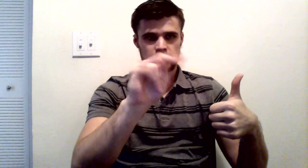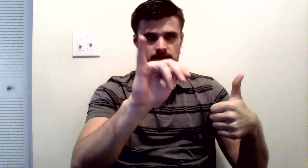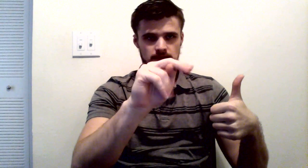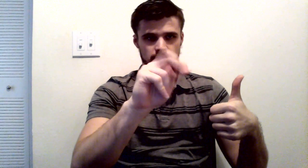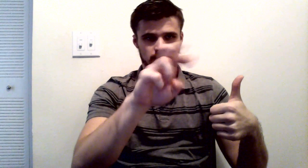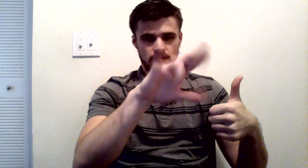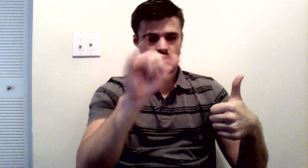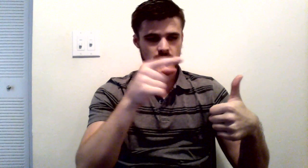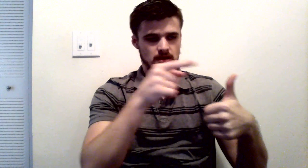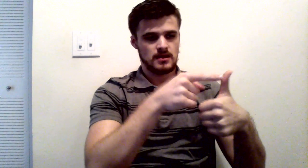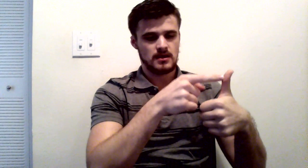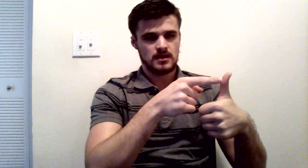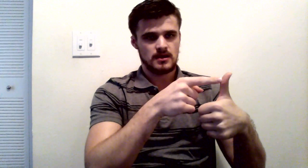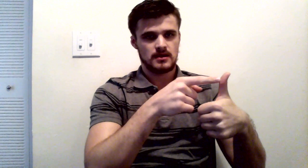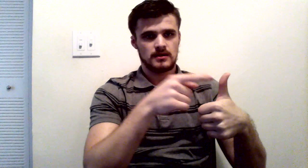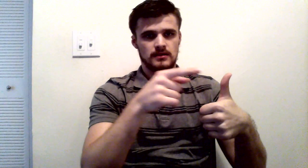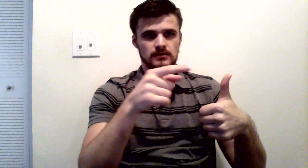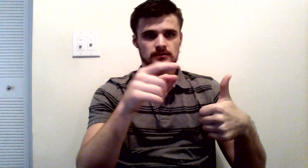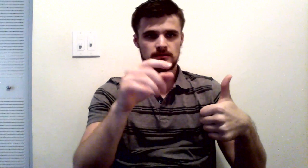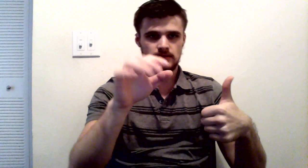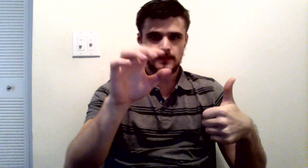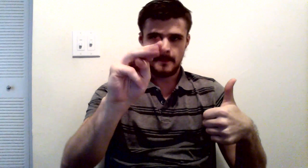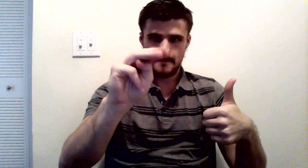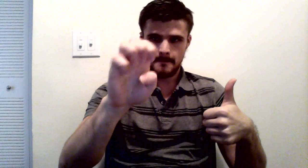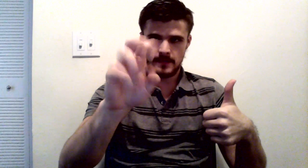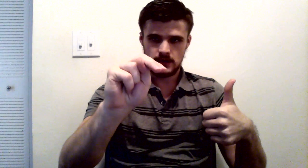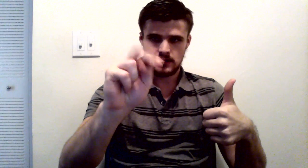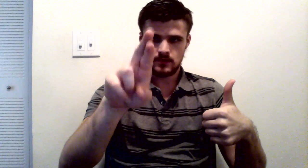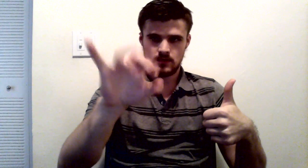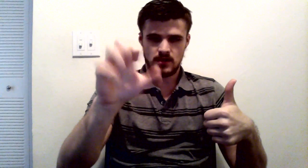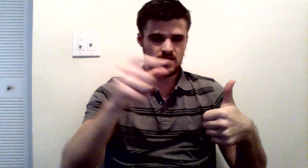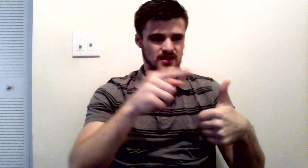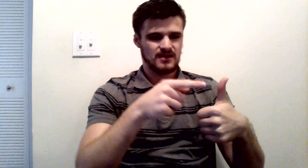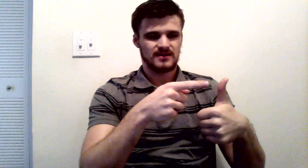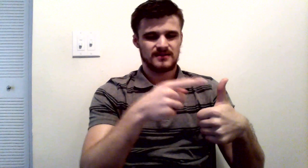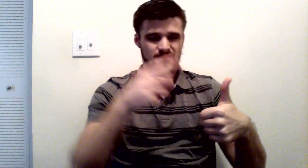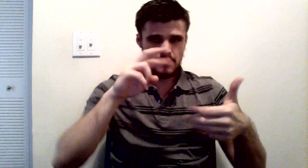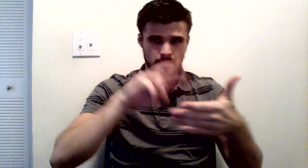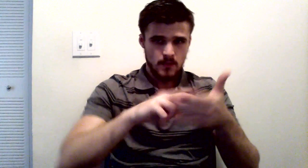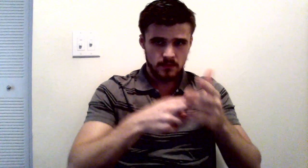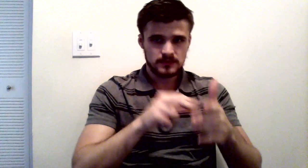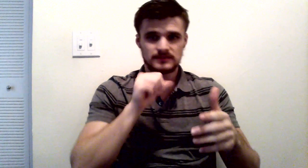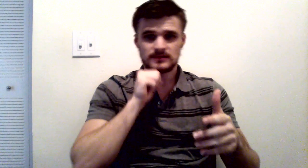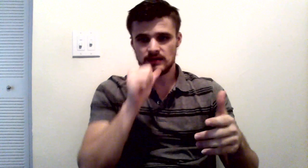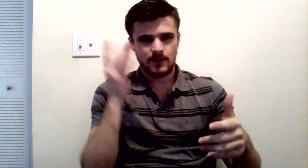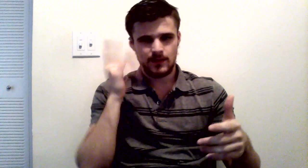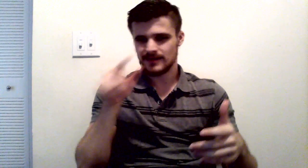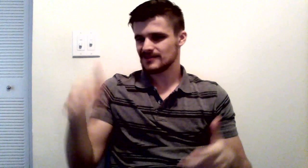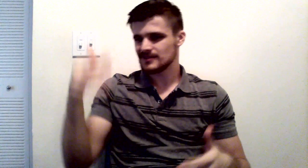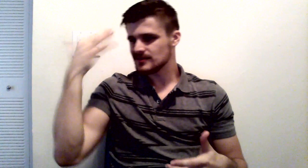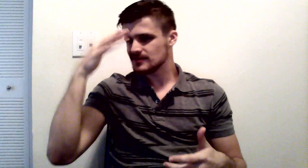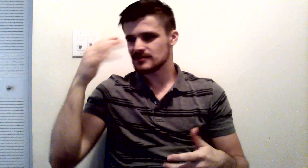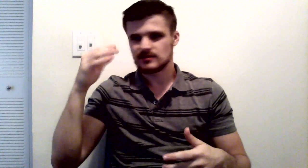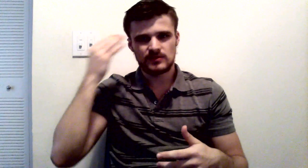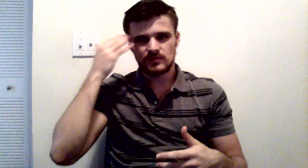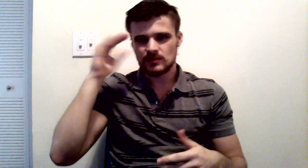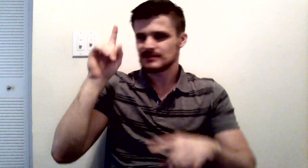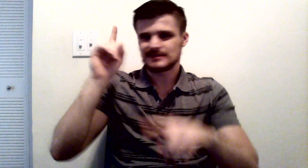appreciate the nature and the consequence of their actions. So to give you a very, very simple